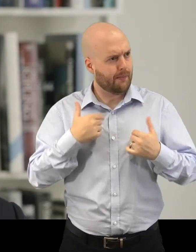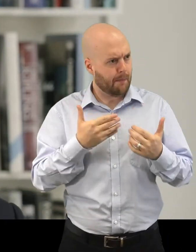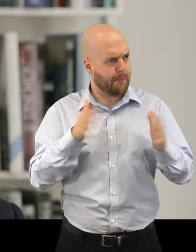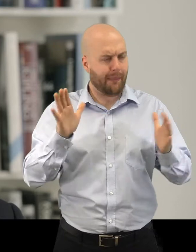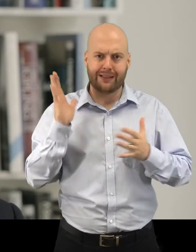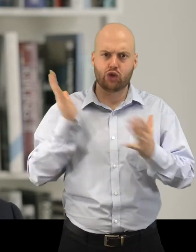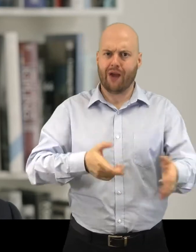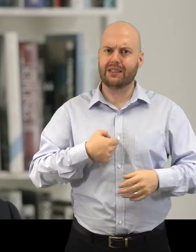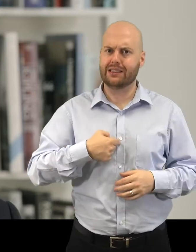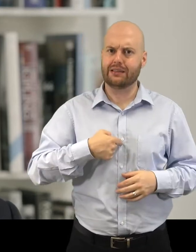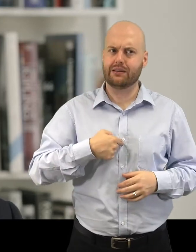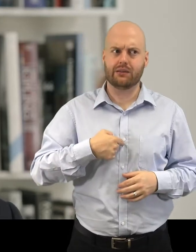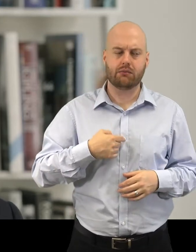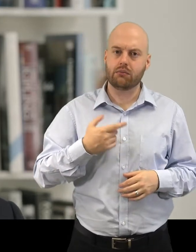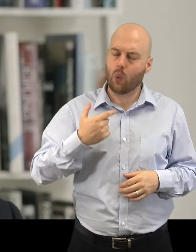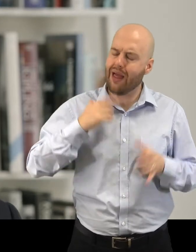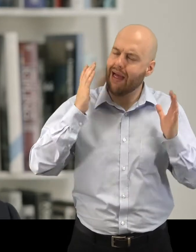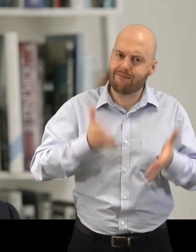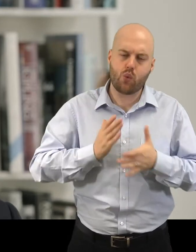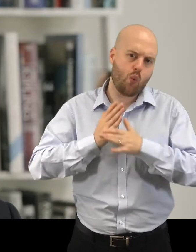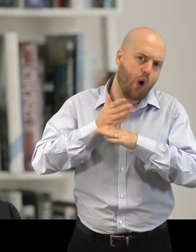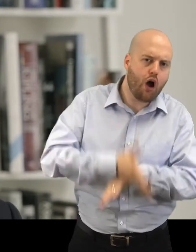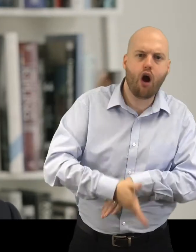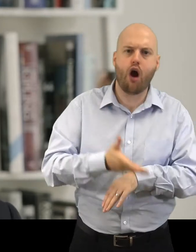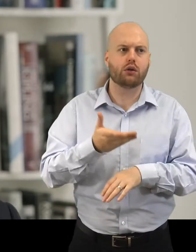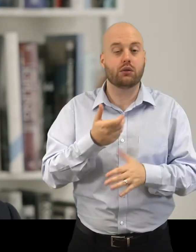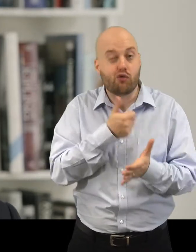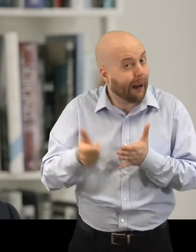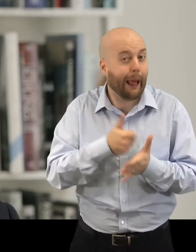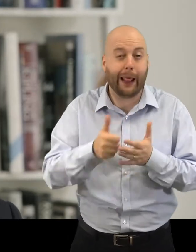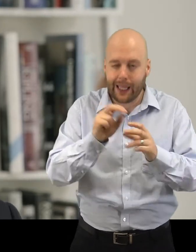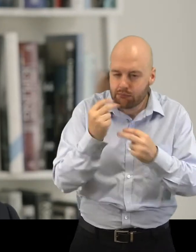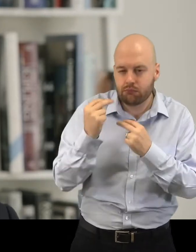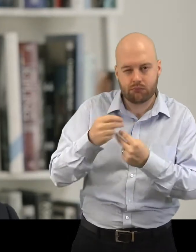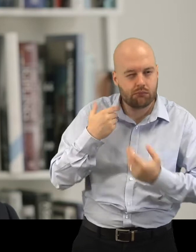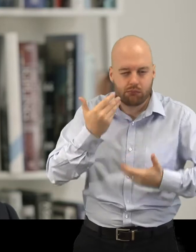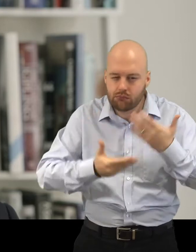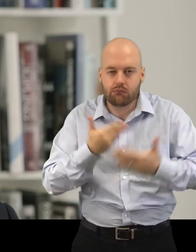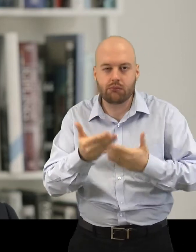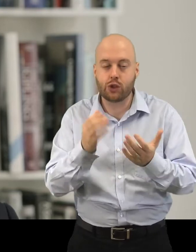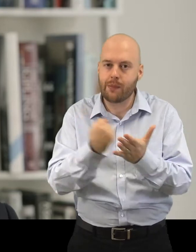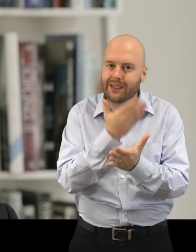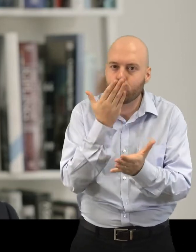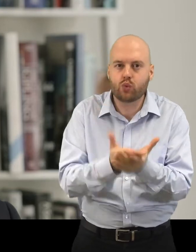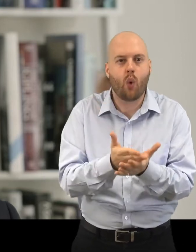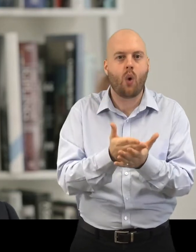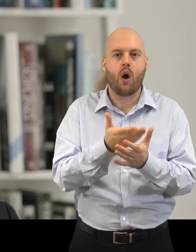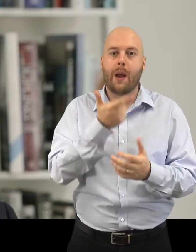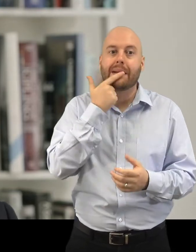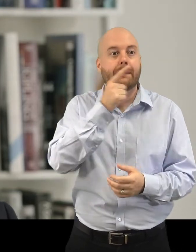servants. And we have to work very hard, very regularly to ensure that sense of